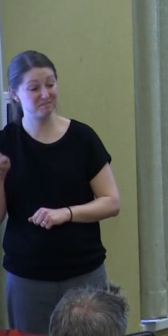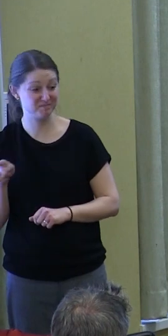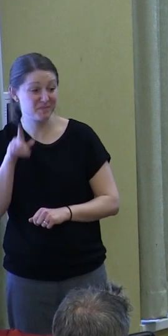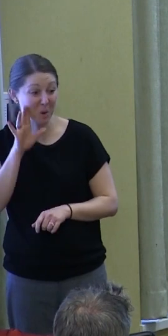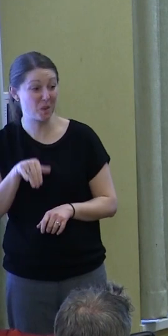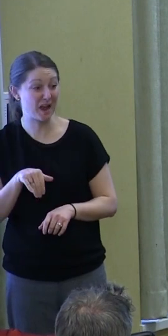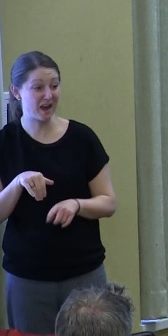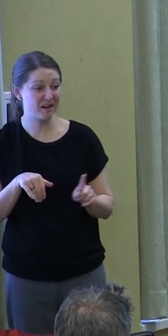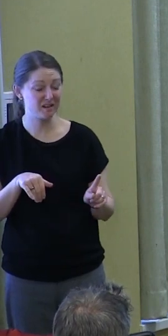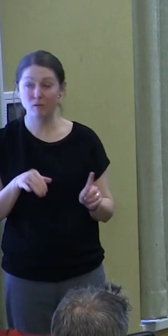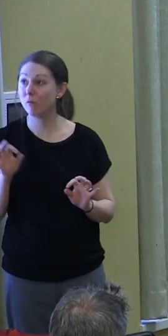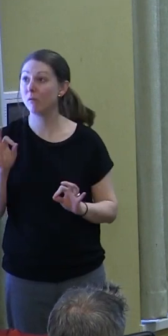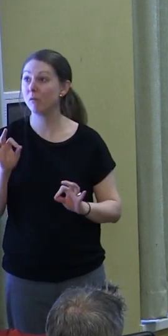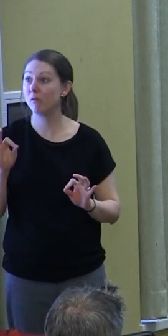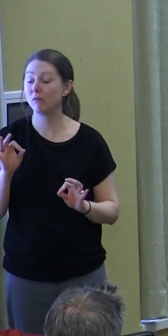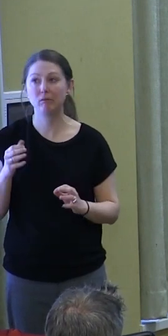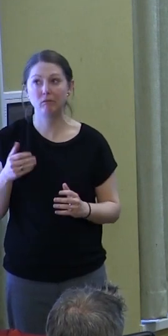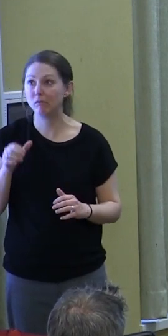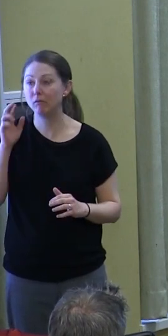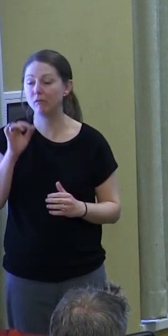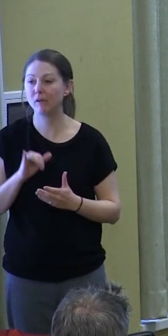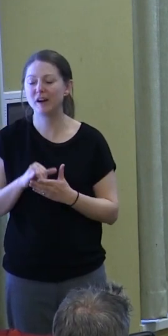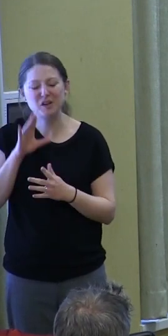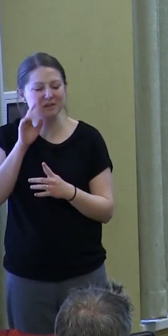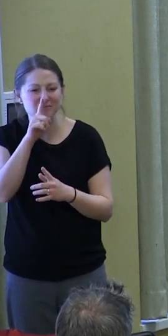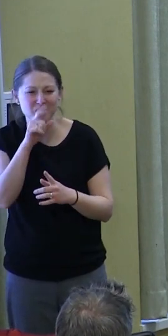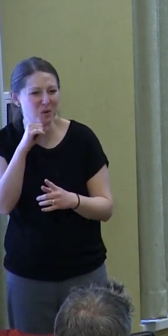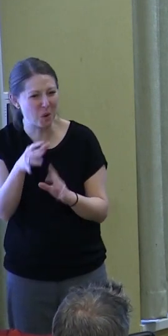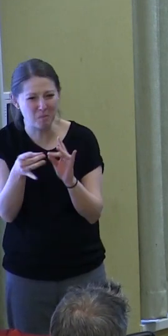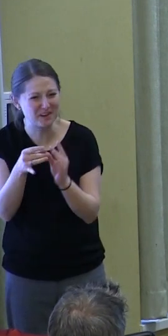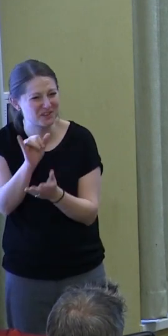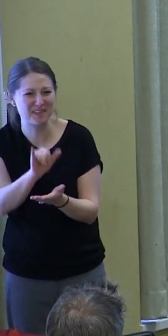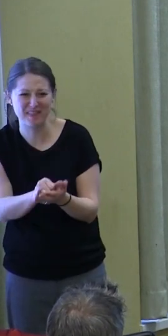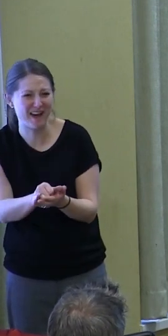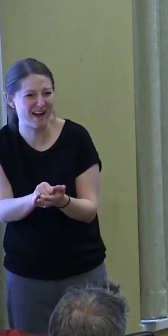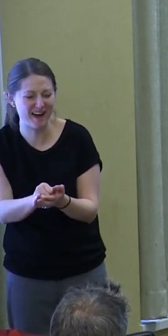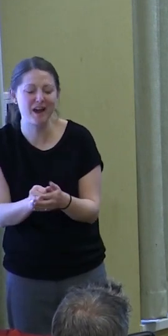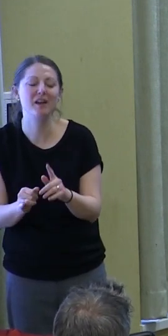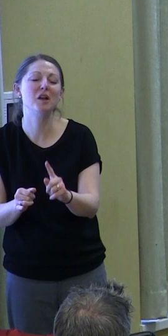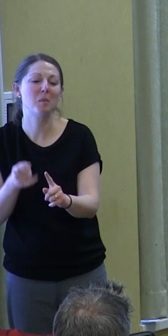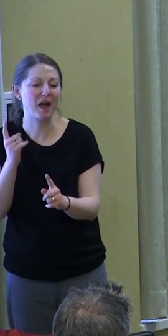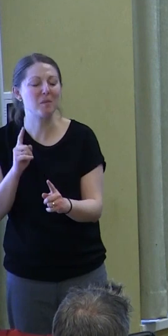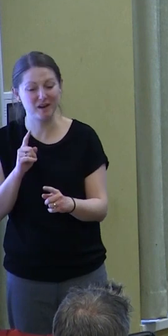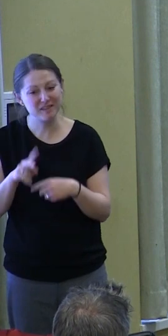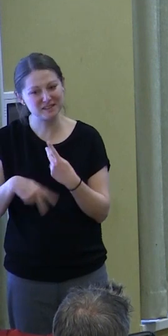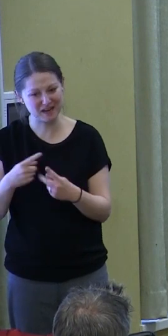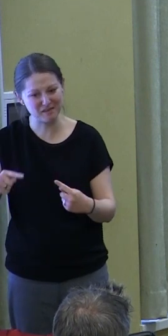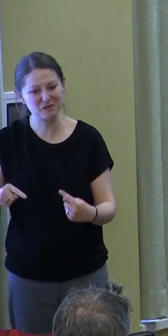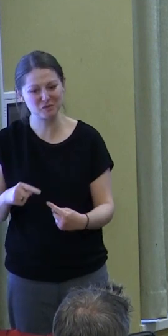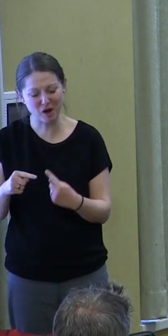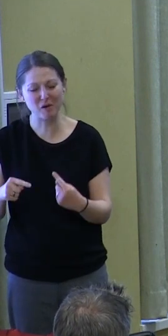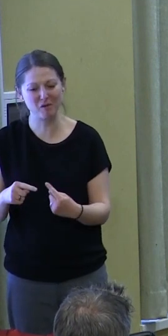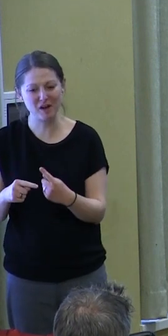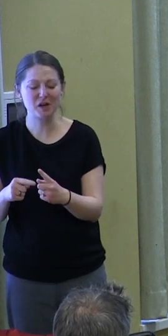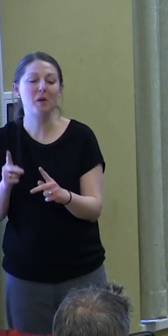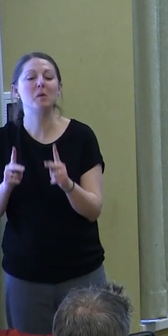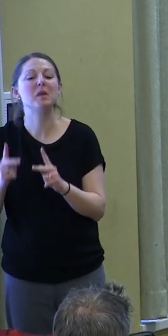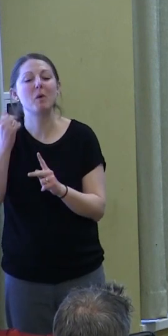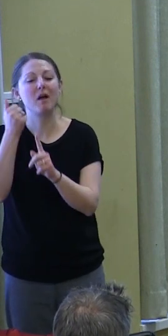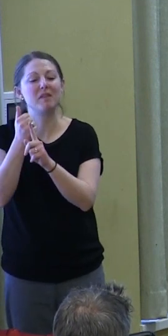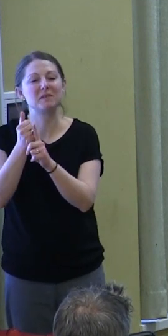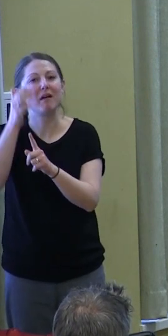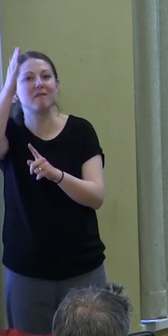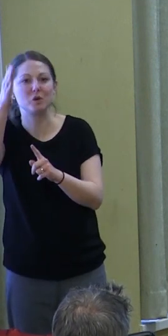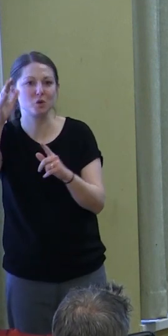We don't tell that story in our autobiographies, in our textbooks, but that's the sort of struggle that those who are becoming hopers need to know.